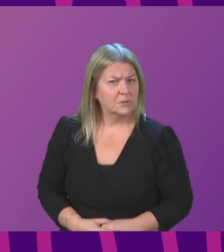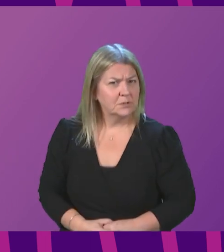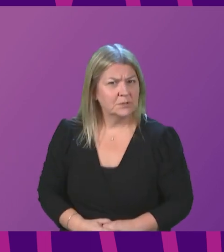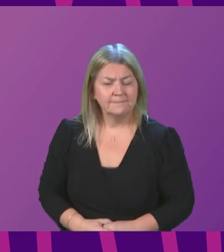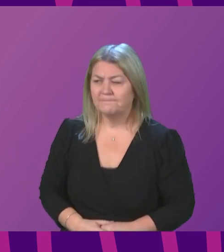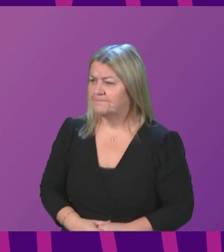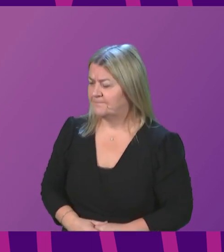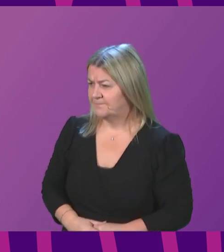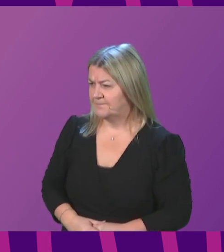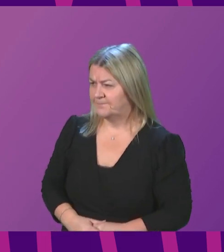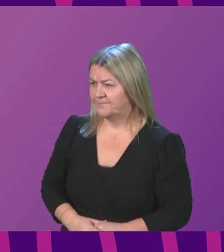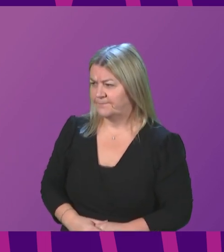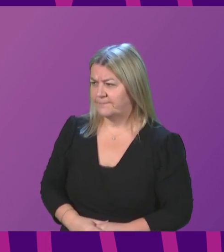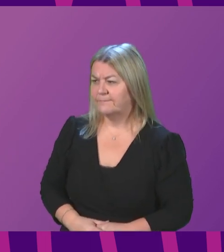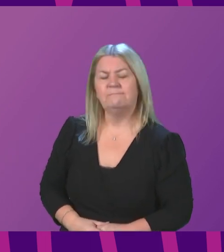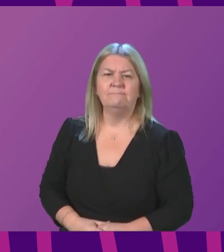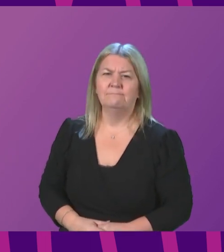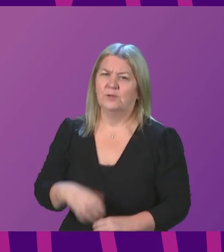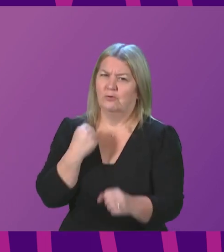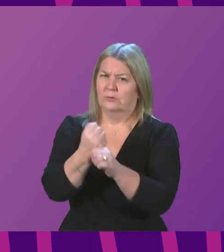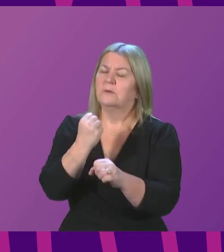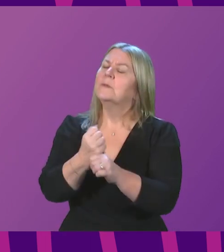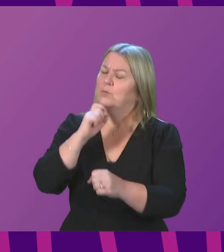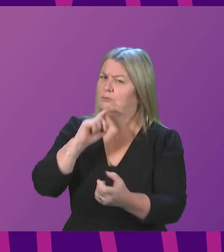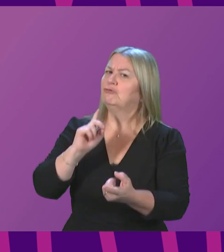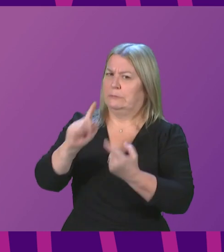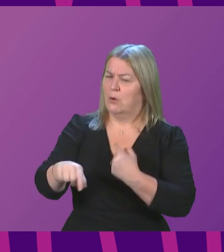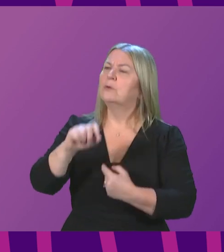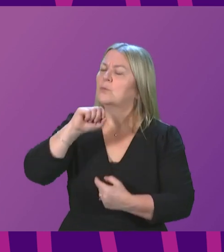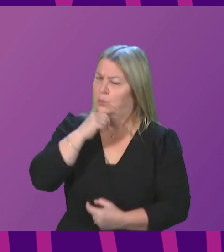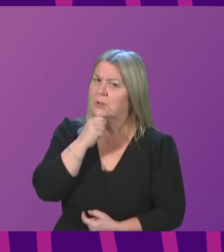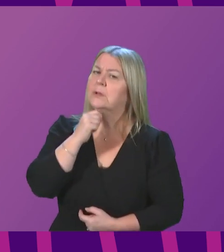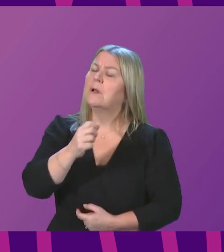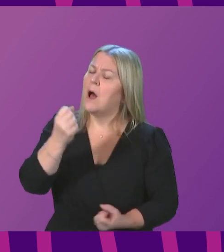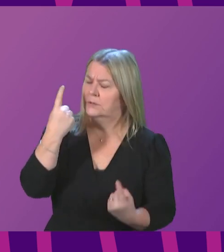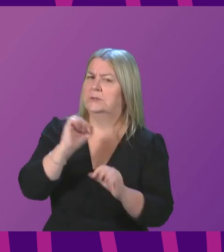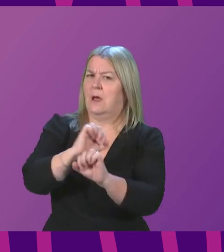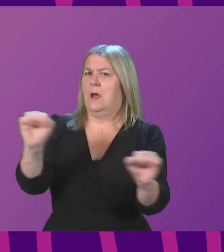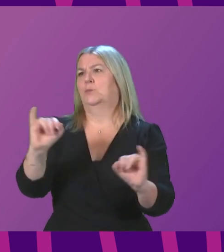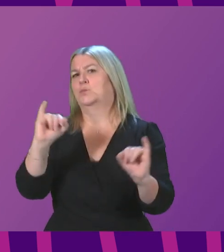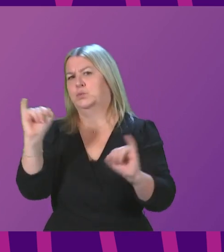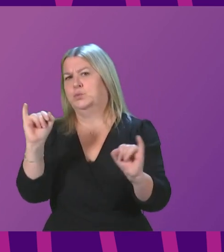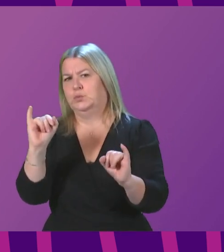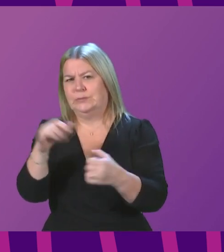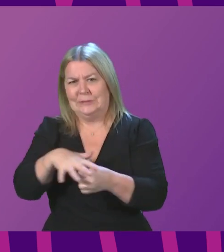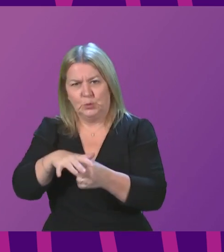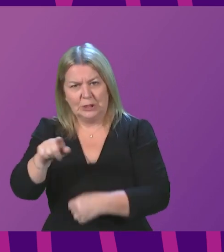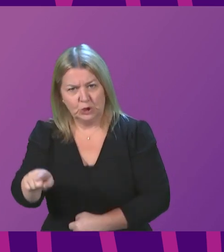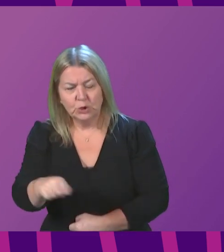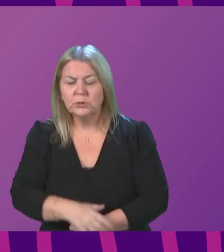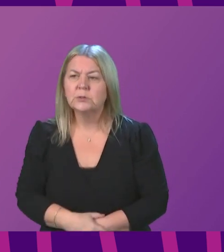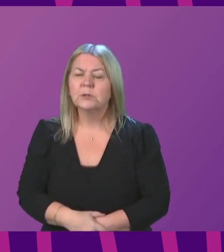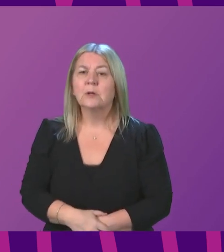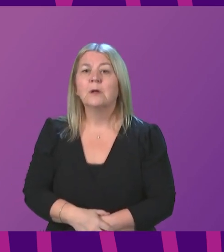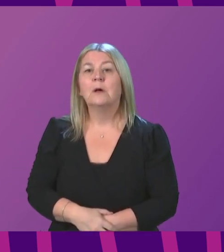respond as we will respond to any organisation raising very understandable and legitimate concerns with us. Liz Smith, of course,